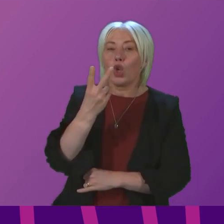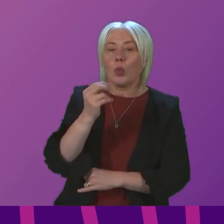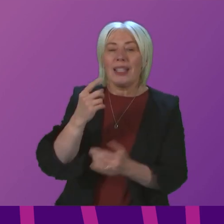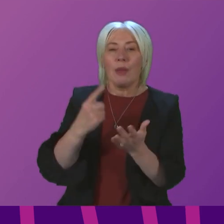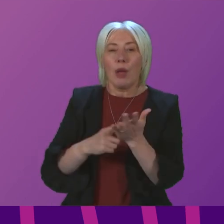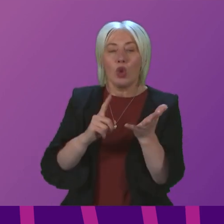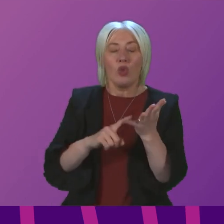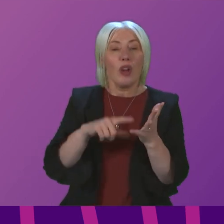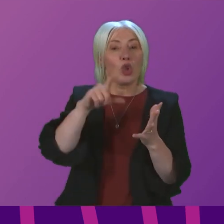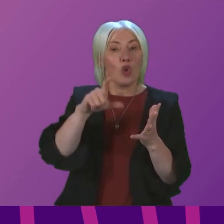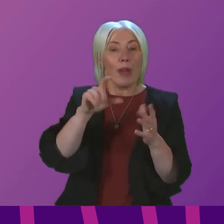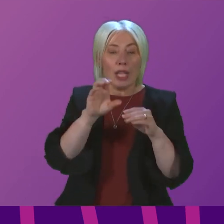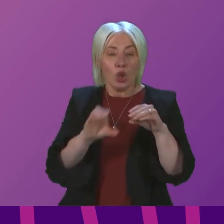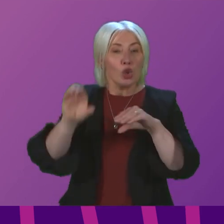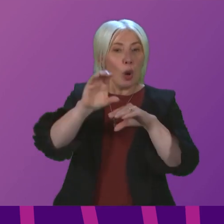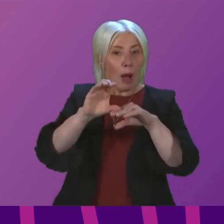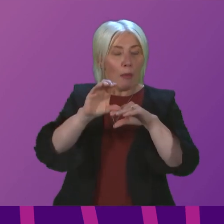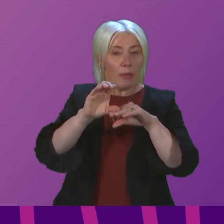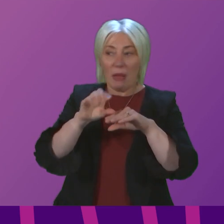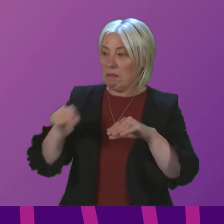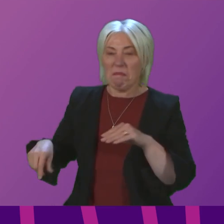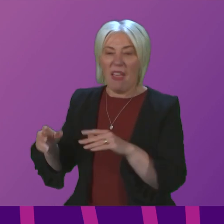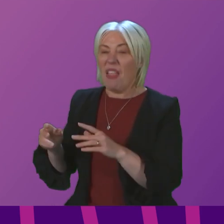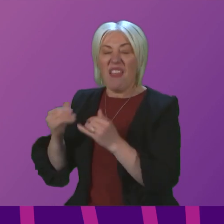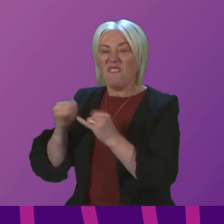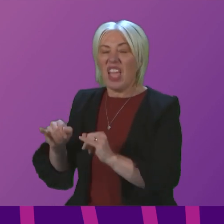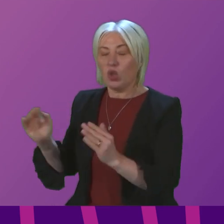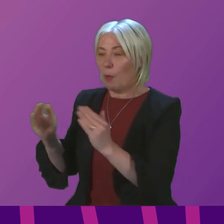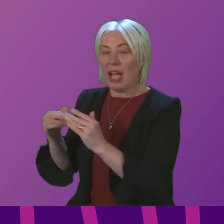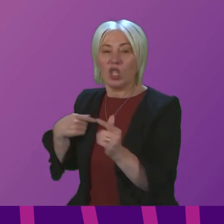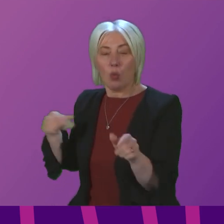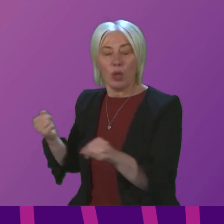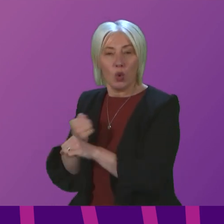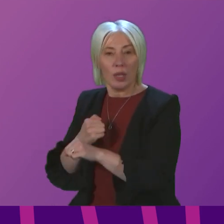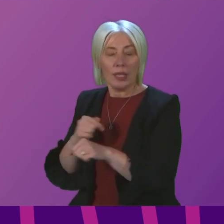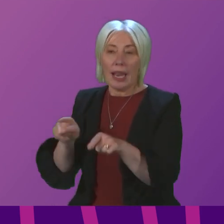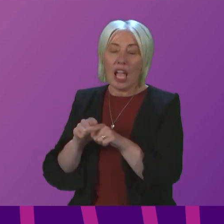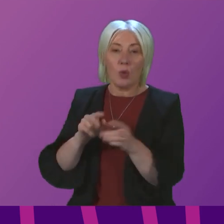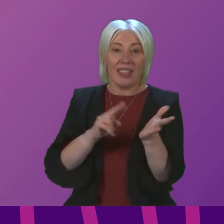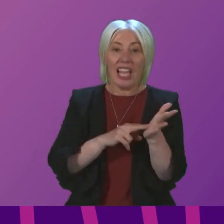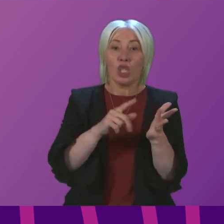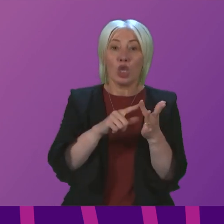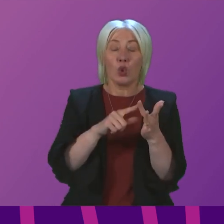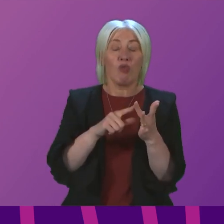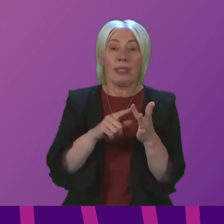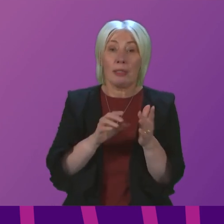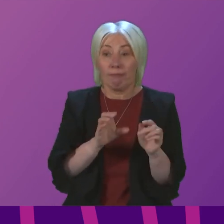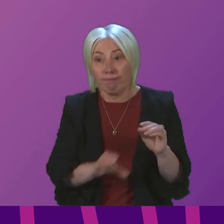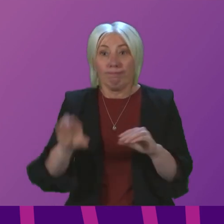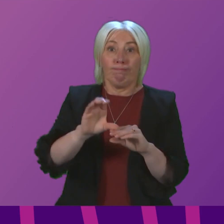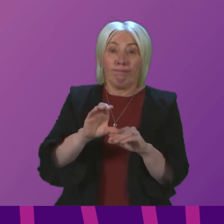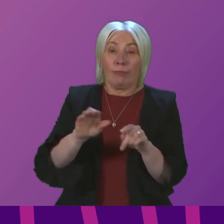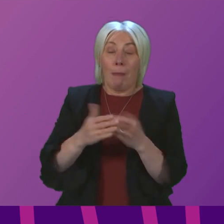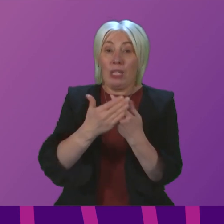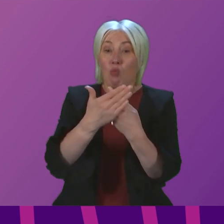credit top-up, failing to match our action and uprating benefits, and the hike to national insurance are all placing much more